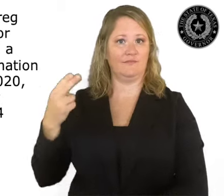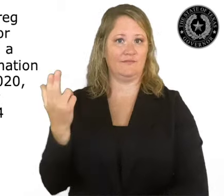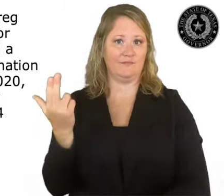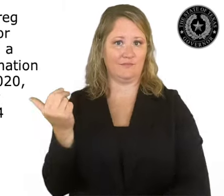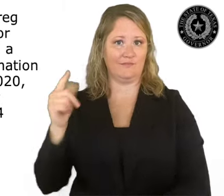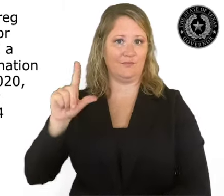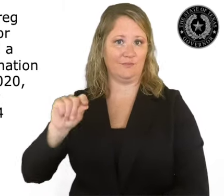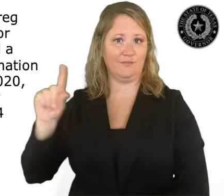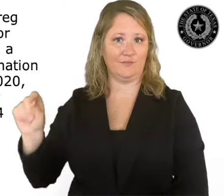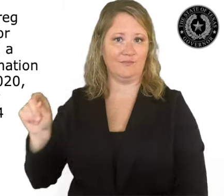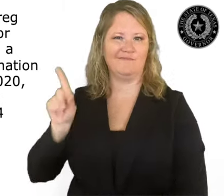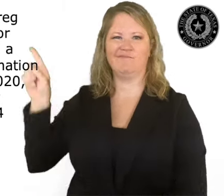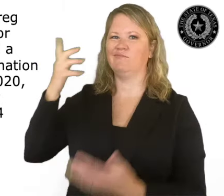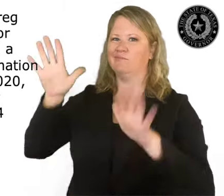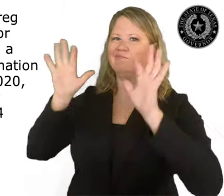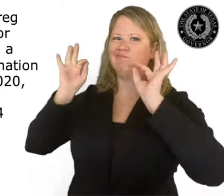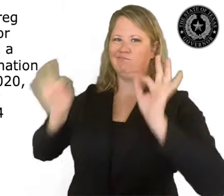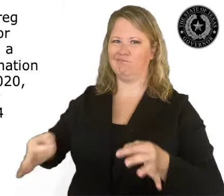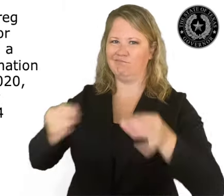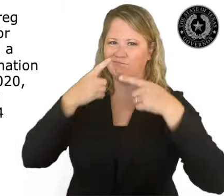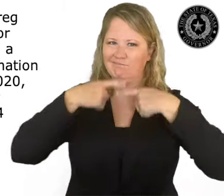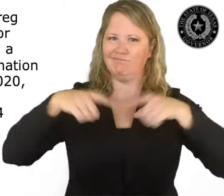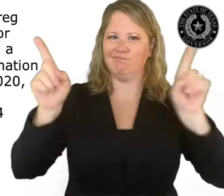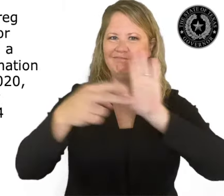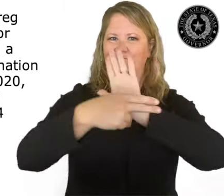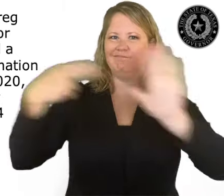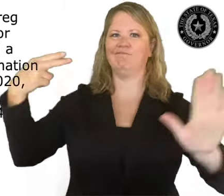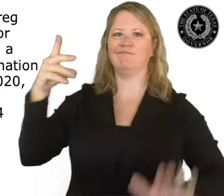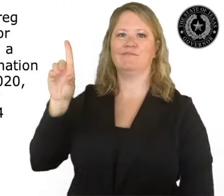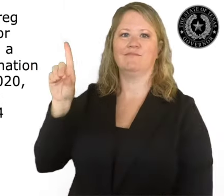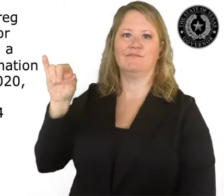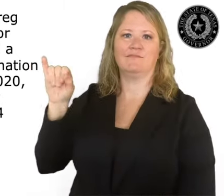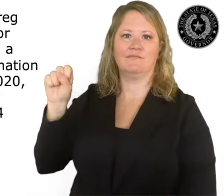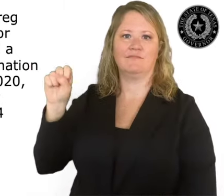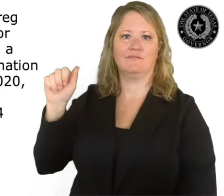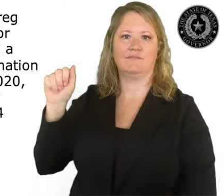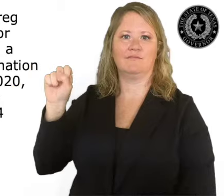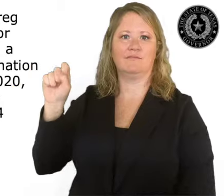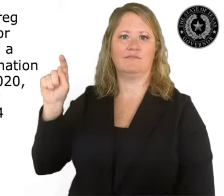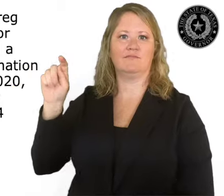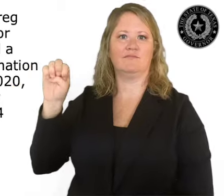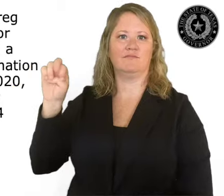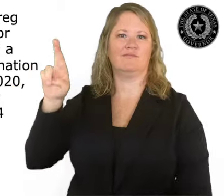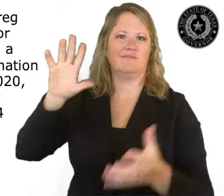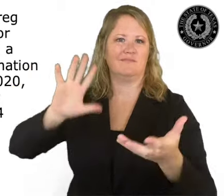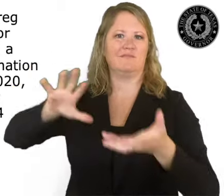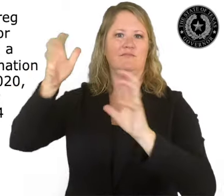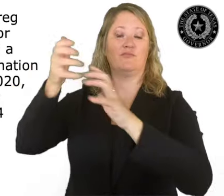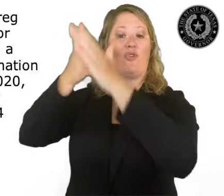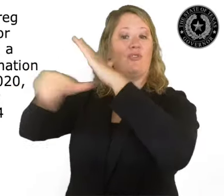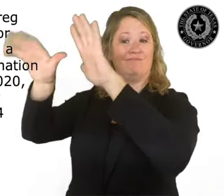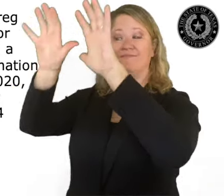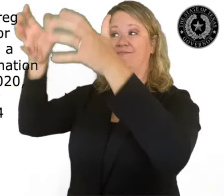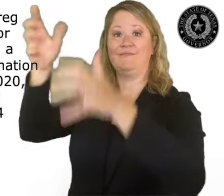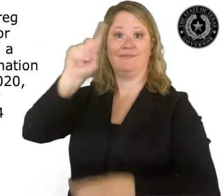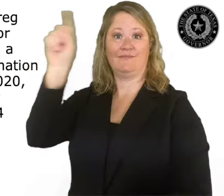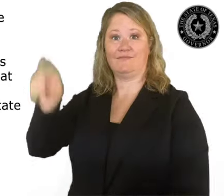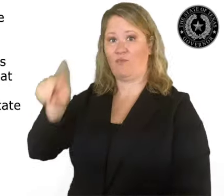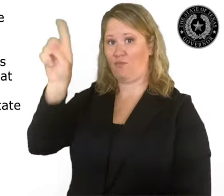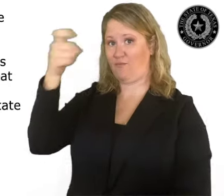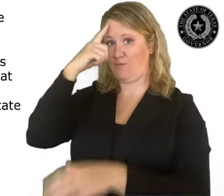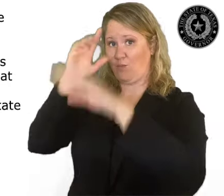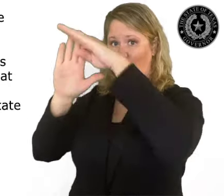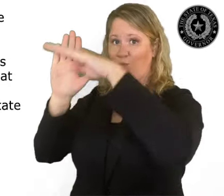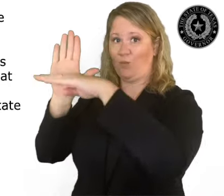2020 certifying under Section 418.014 of the Texas Government Code that the